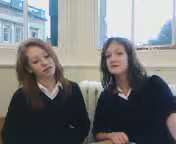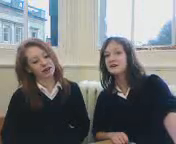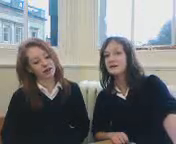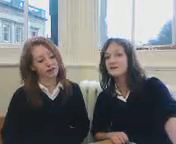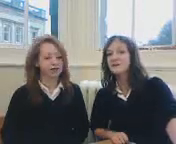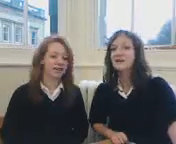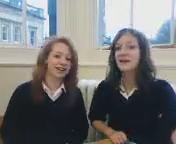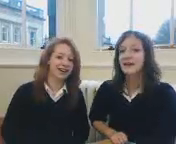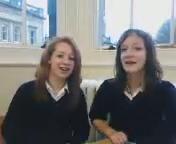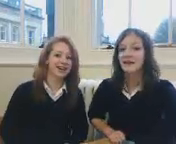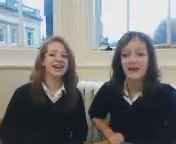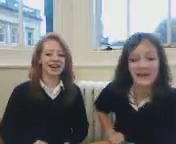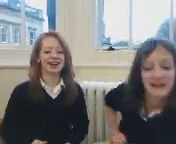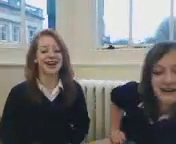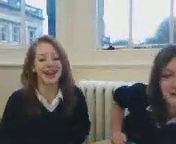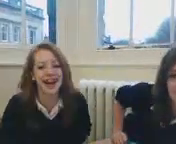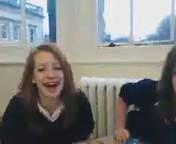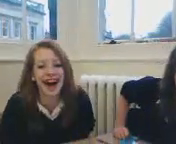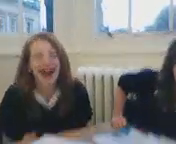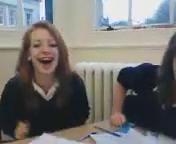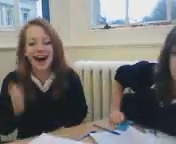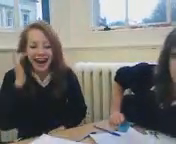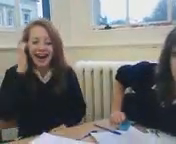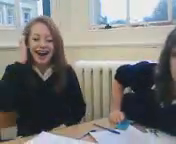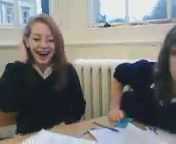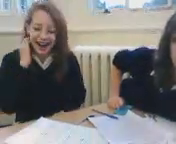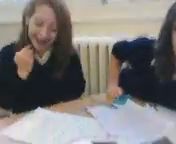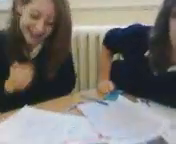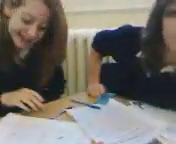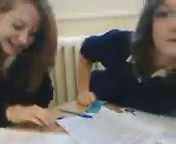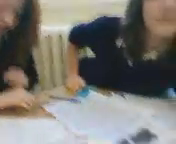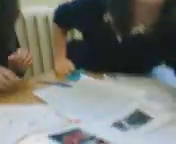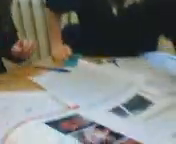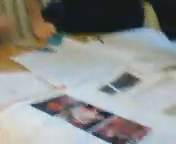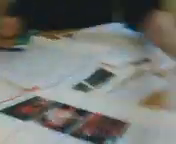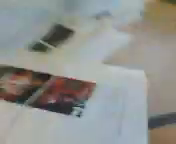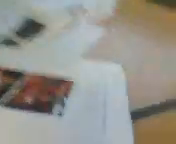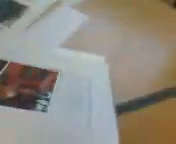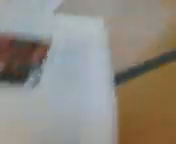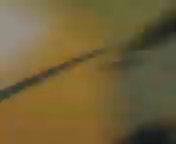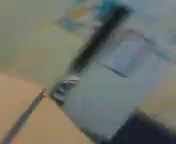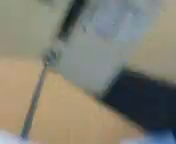The dream will do. The dream will do. Thank you.